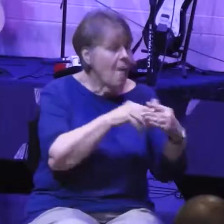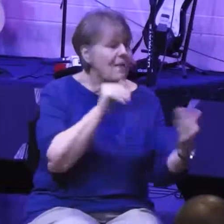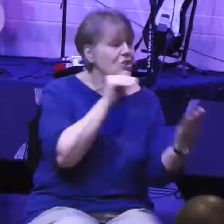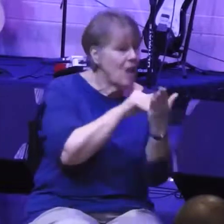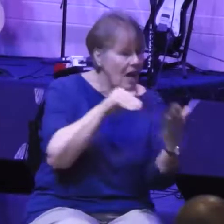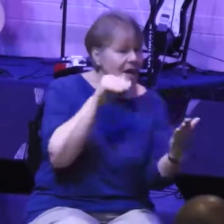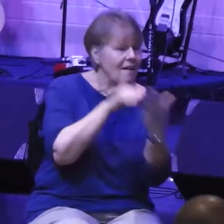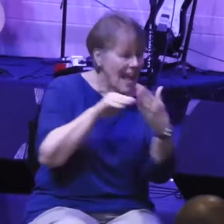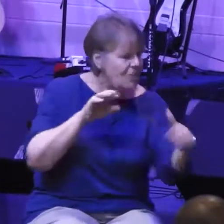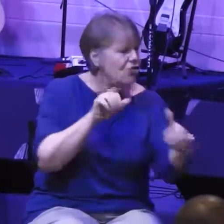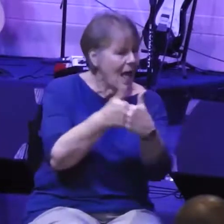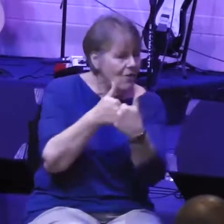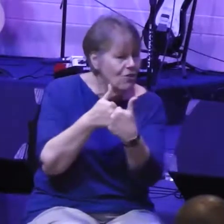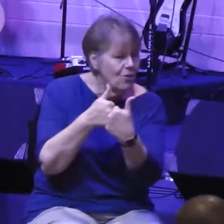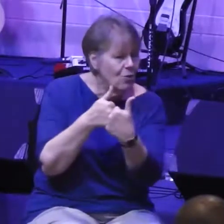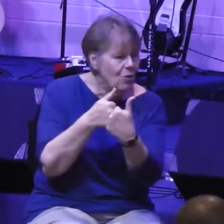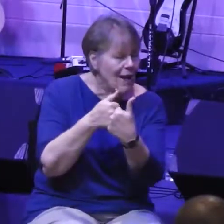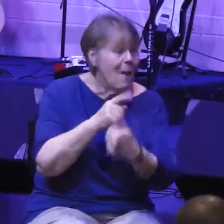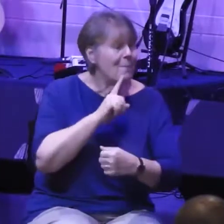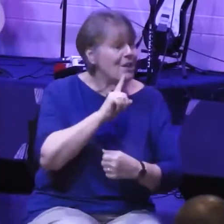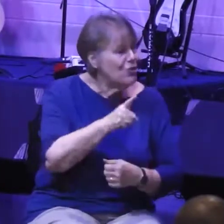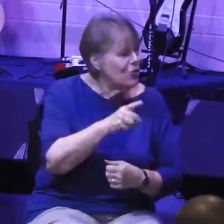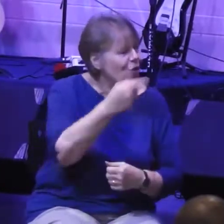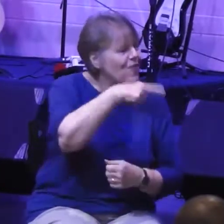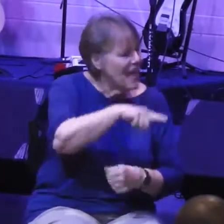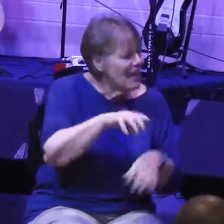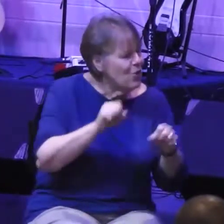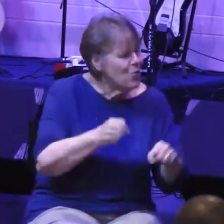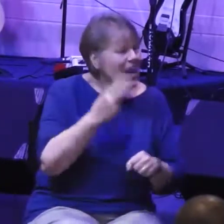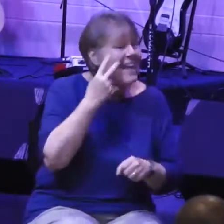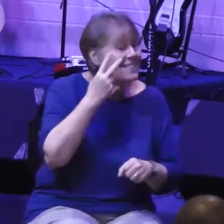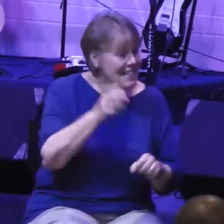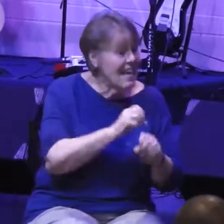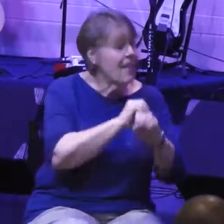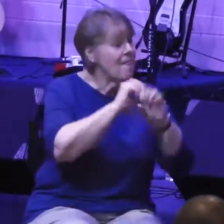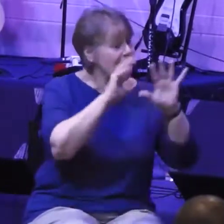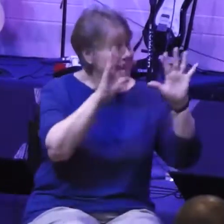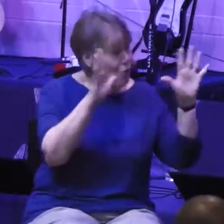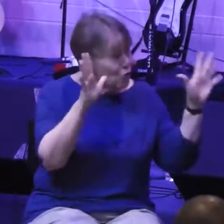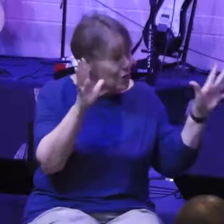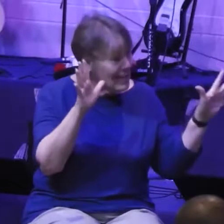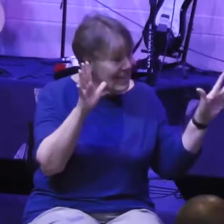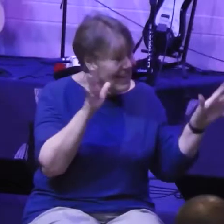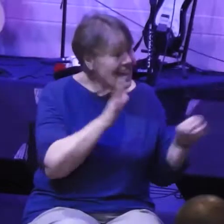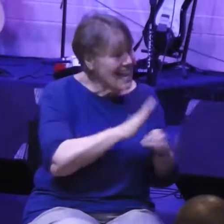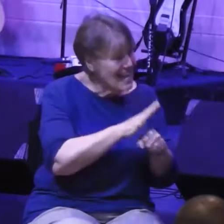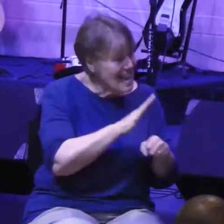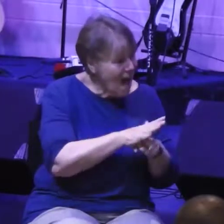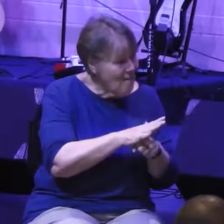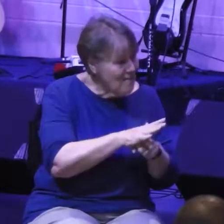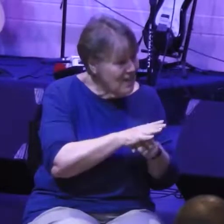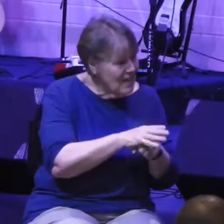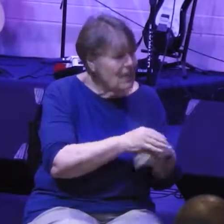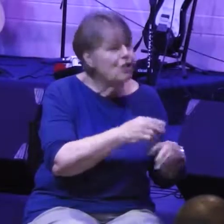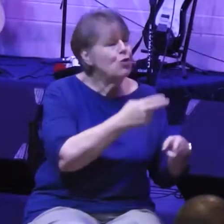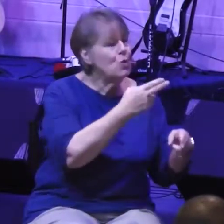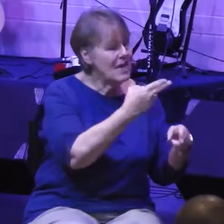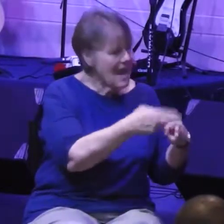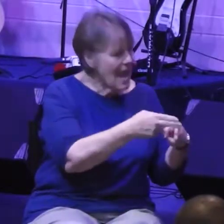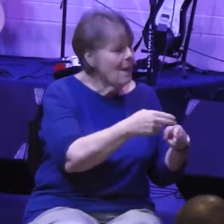that you see clearly enough to name the opposition for what it is. Namely, not the voice of God.